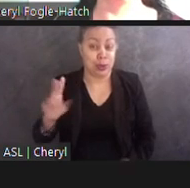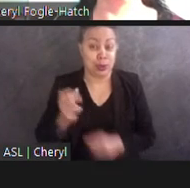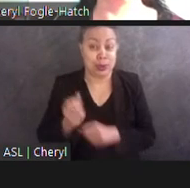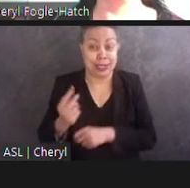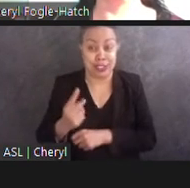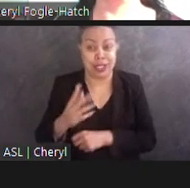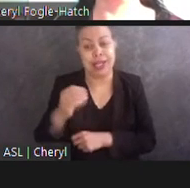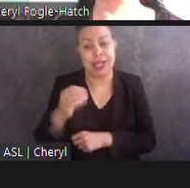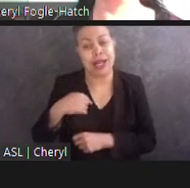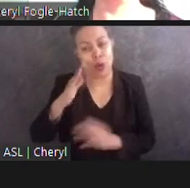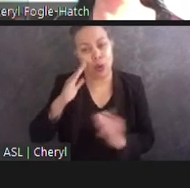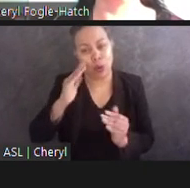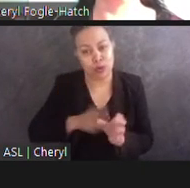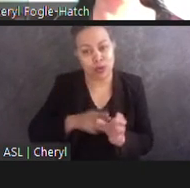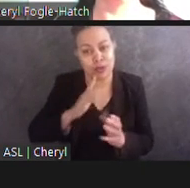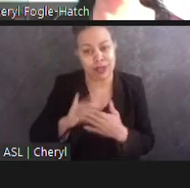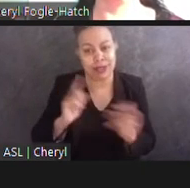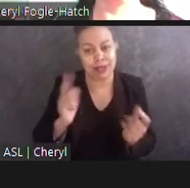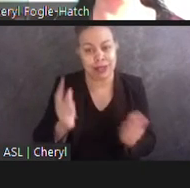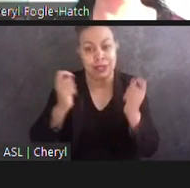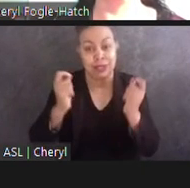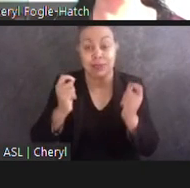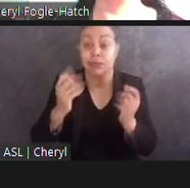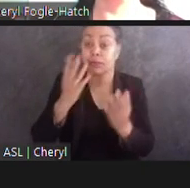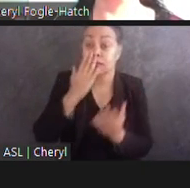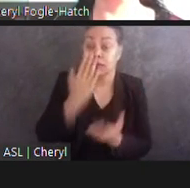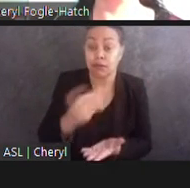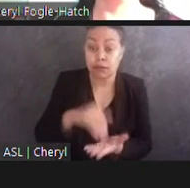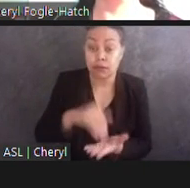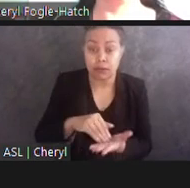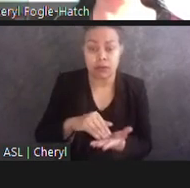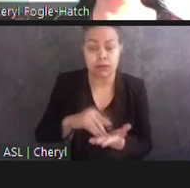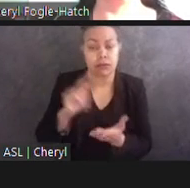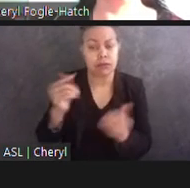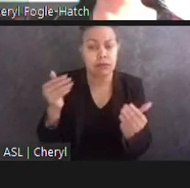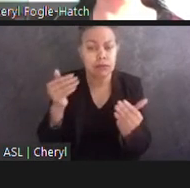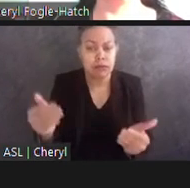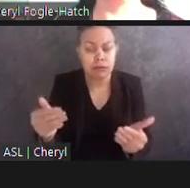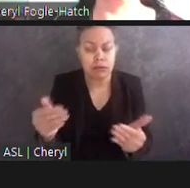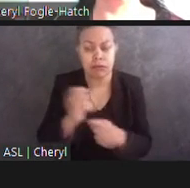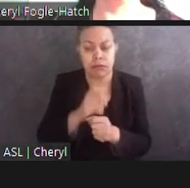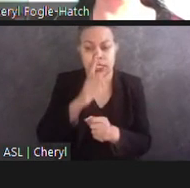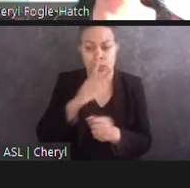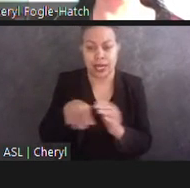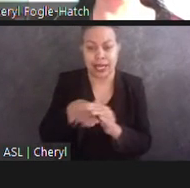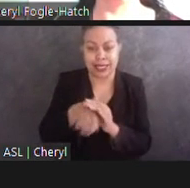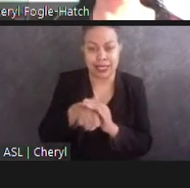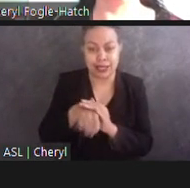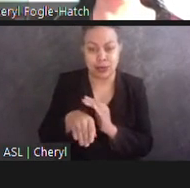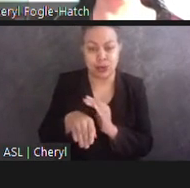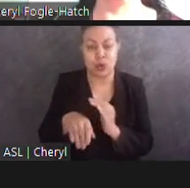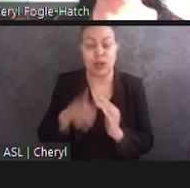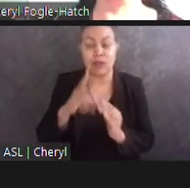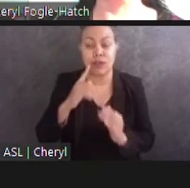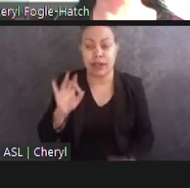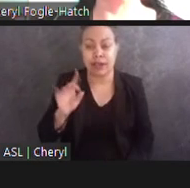So thank you again, and let's move ahead in making accessibility at the FDR Memorial the best